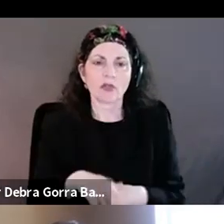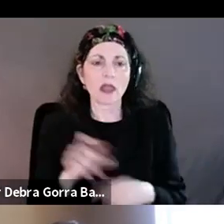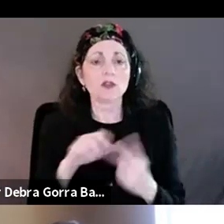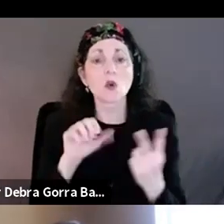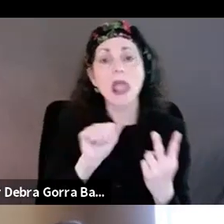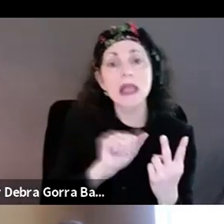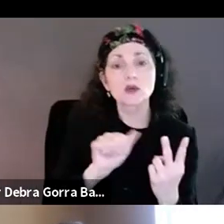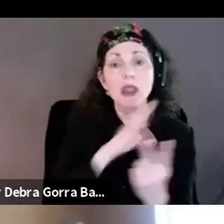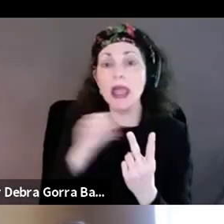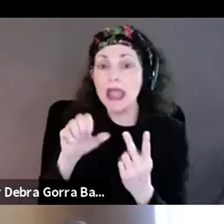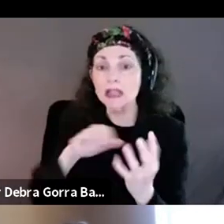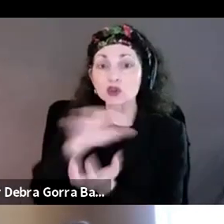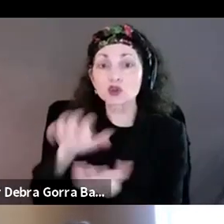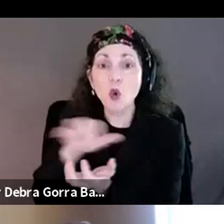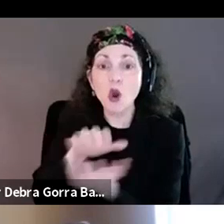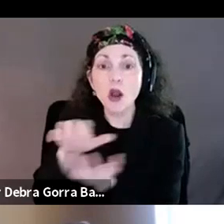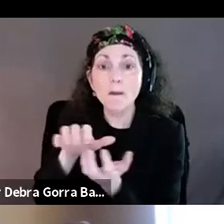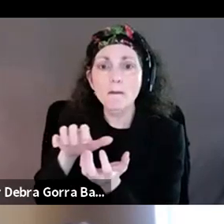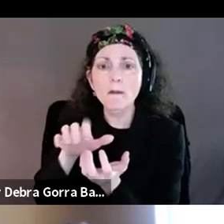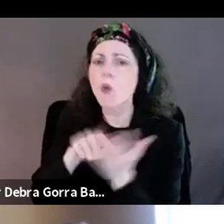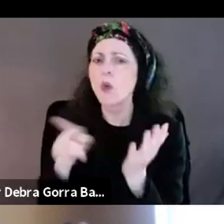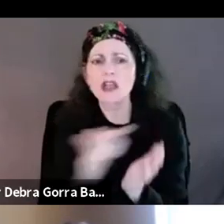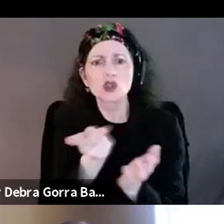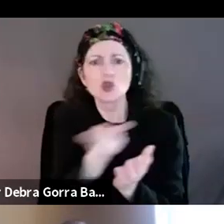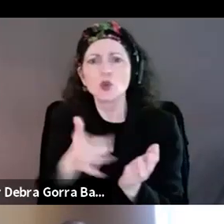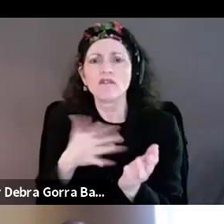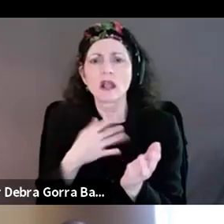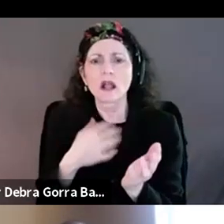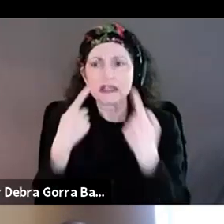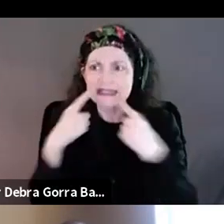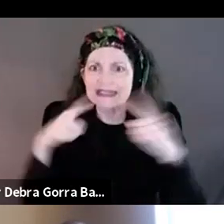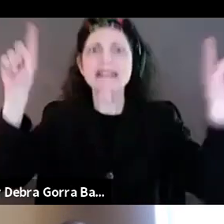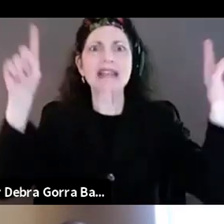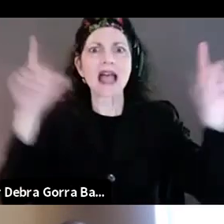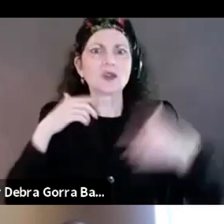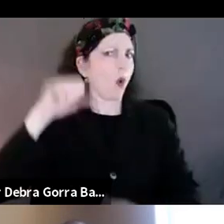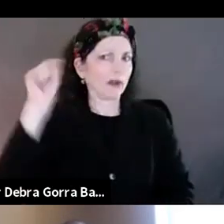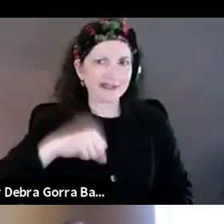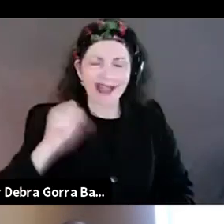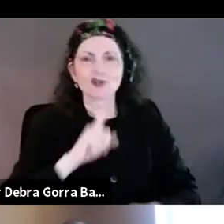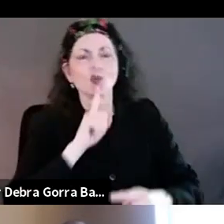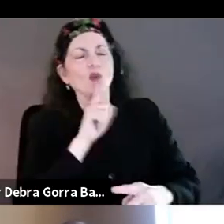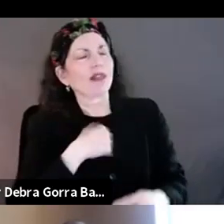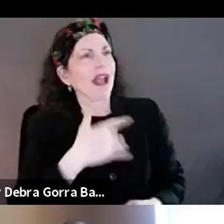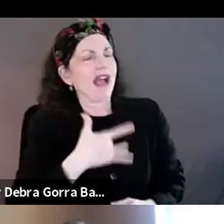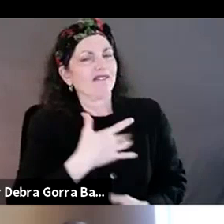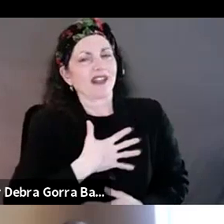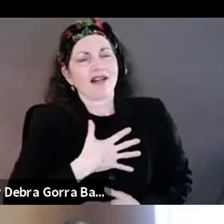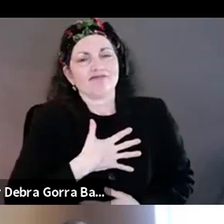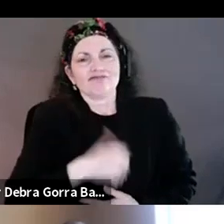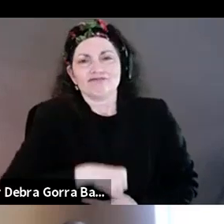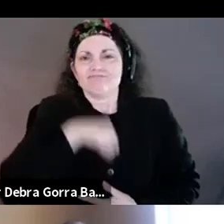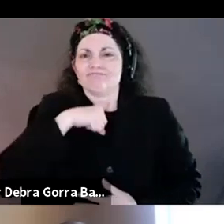what have been some of the successes that you've been like, yes, this is, like, I'm really gratified to know that